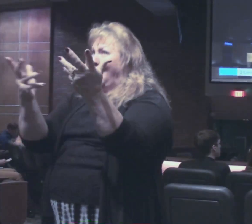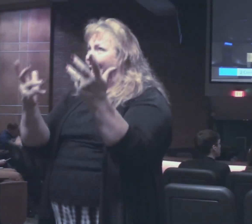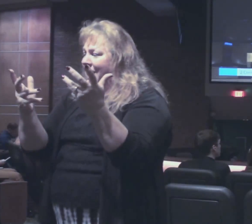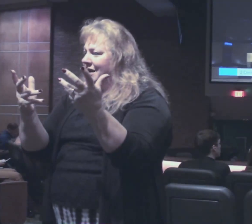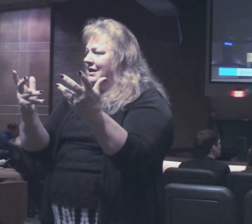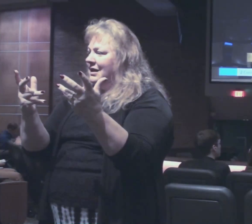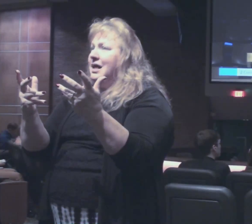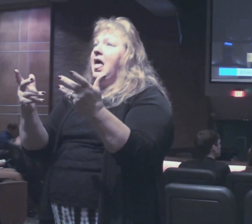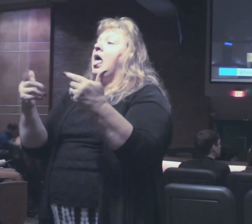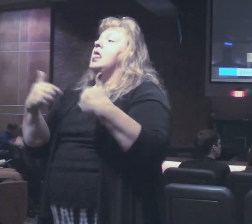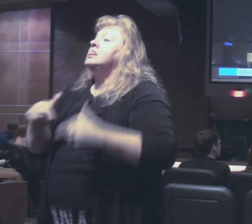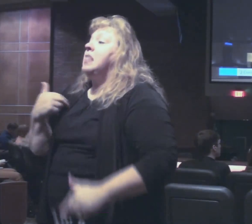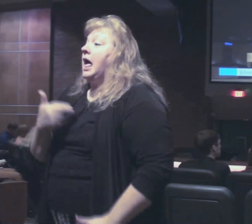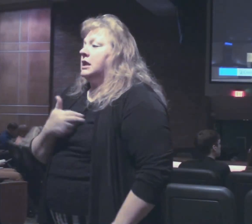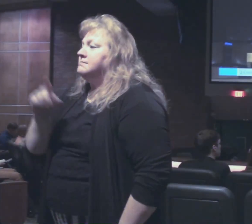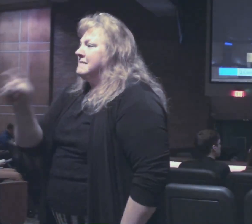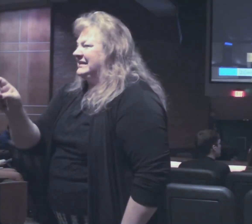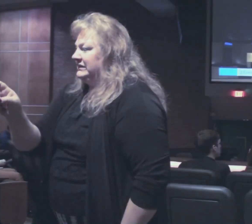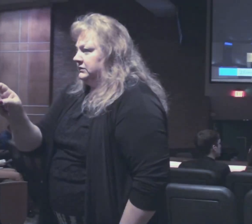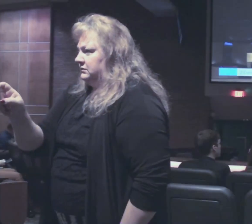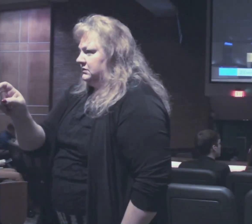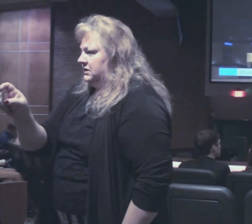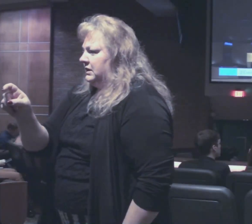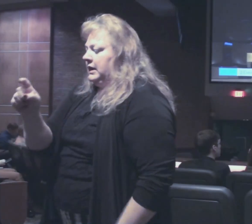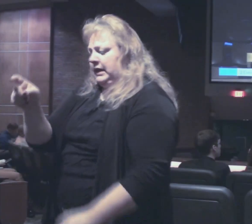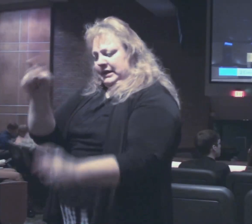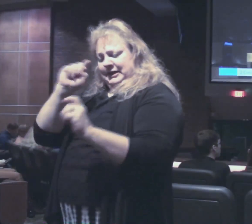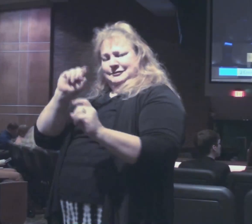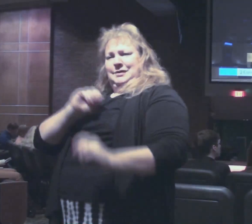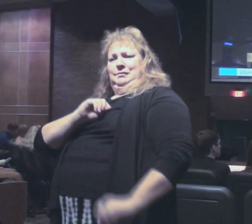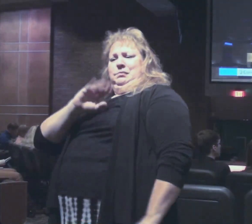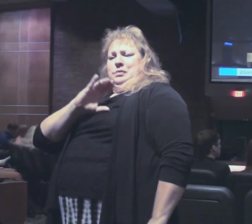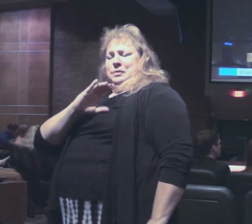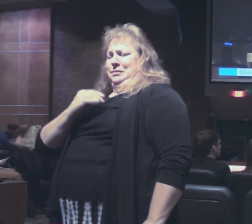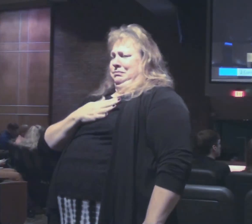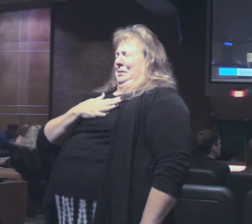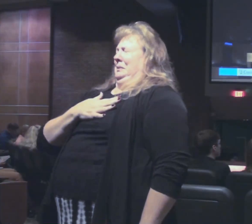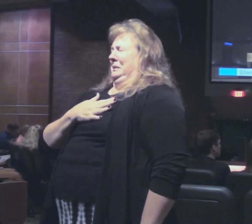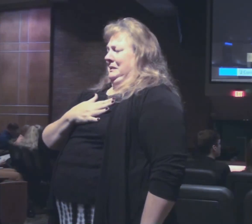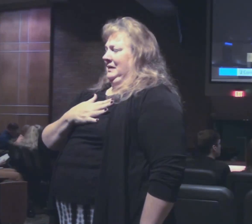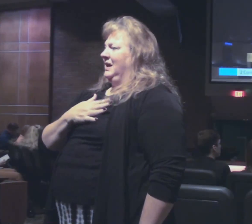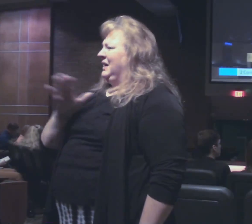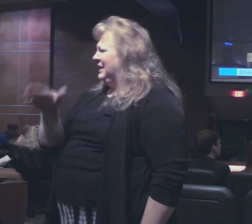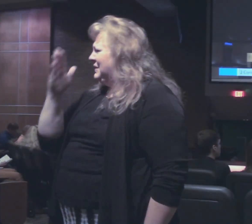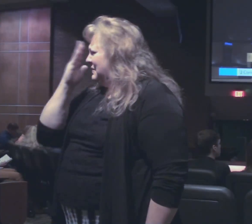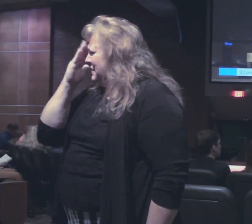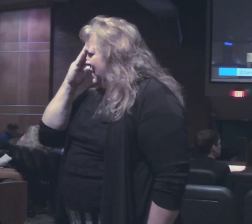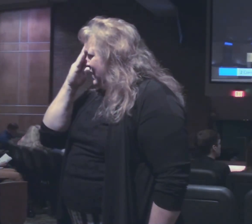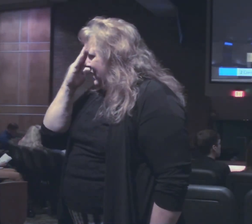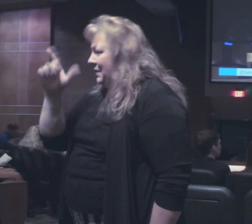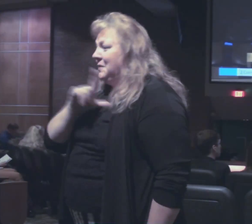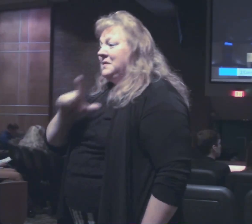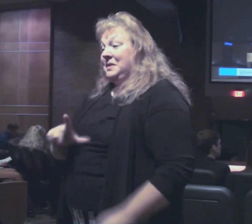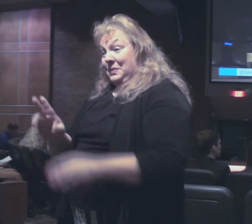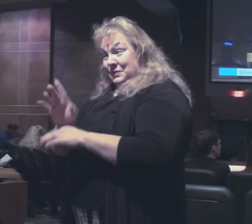You have to let us do this. This is, it gives me joy. And you know how it is as the Lord has used you and